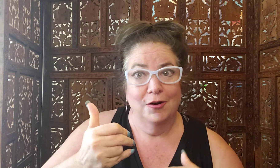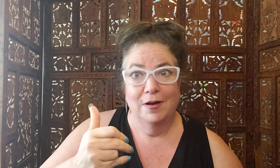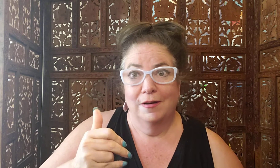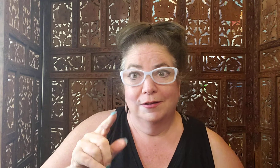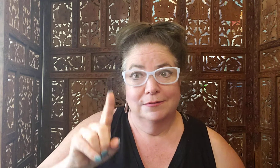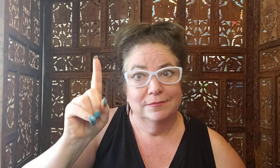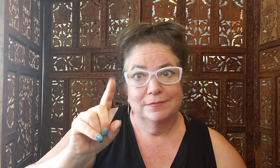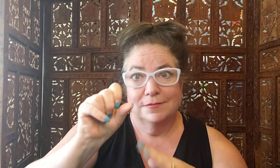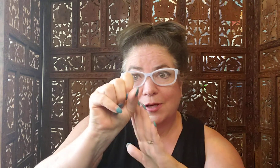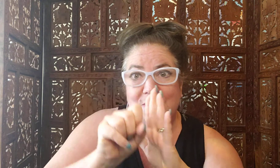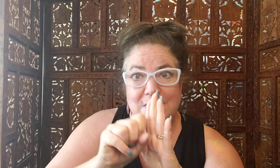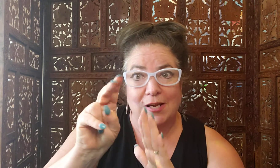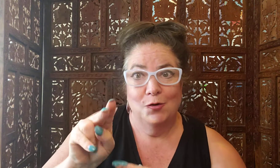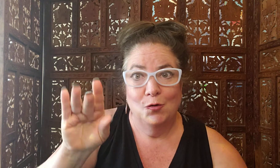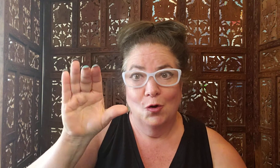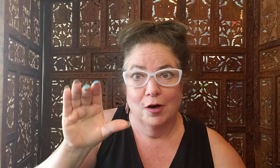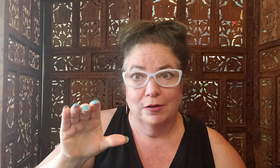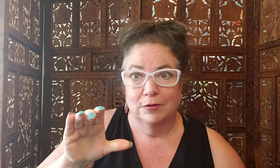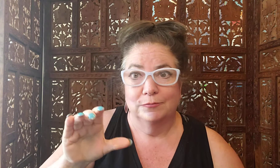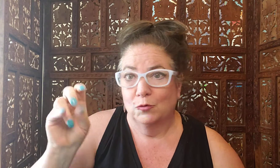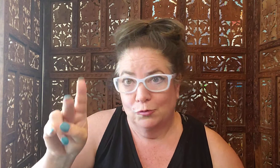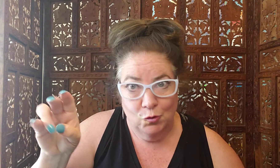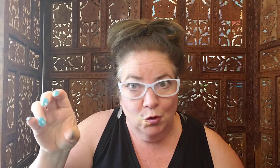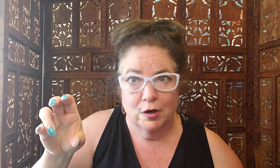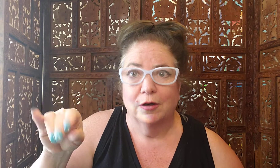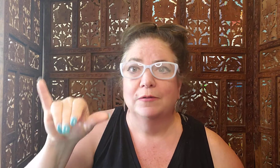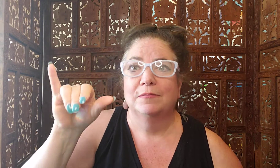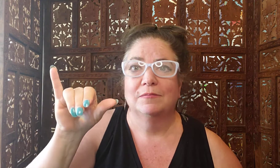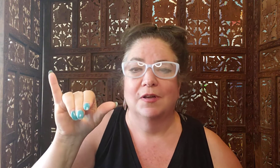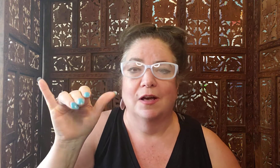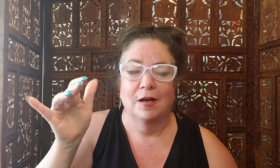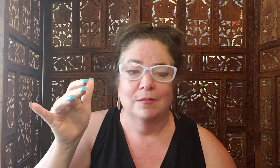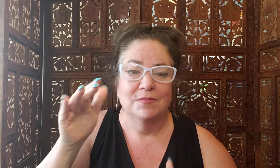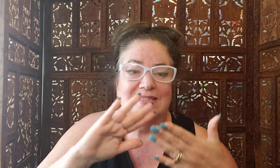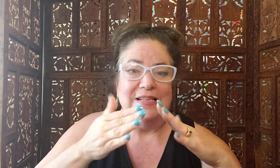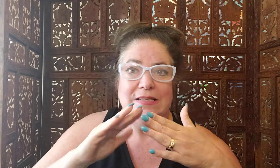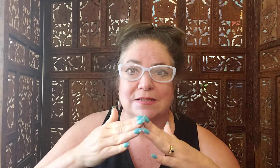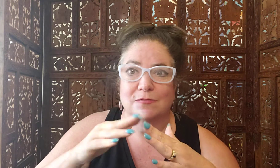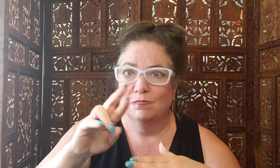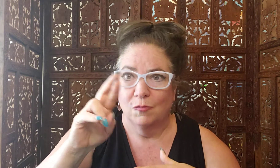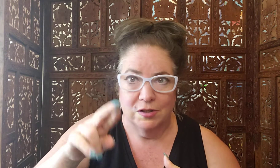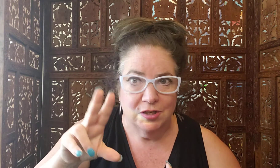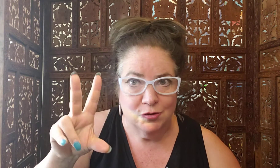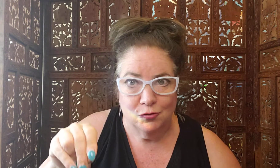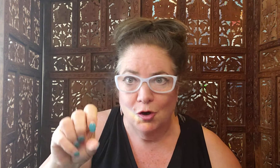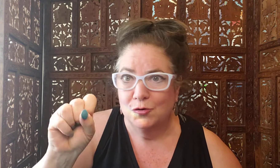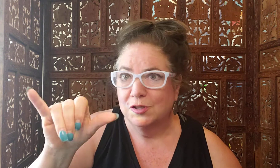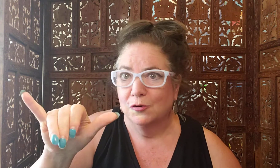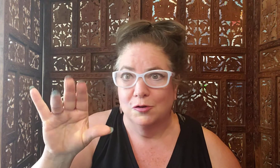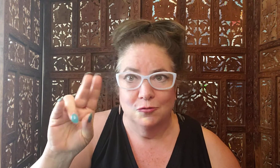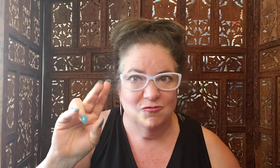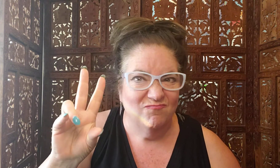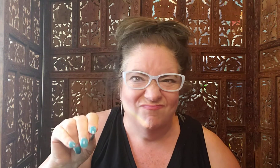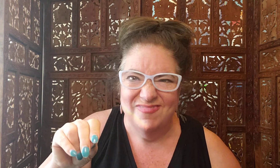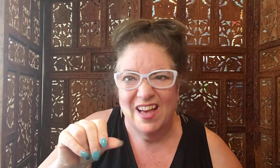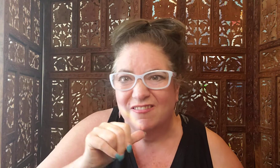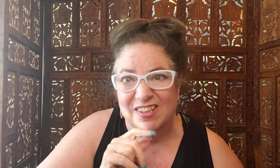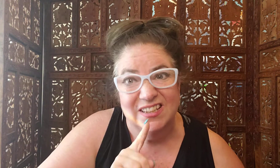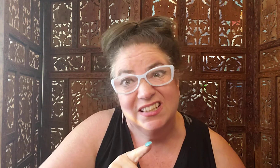upstate New York, New York, um, cities, Rochester. No, Syracuse, not really.